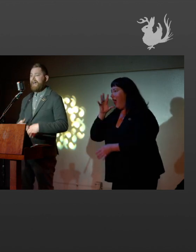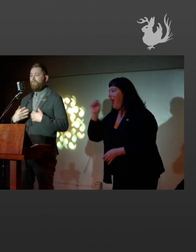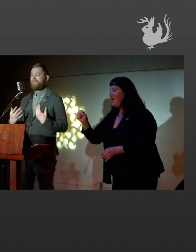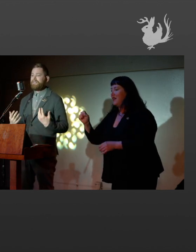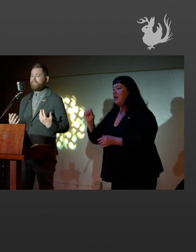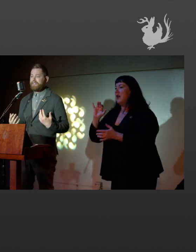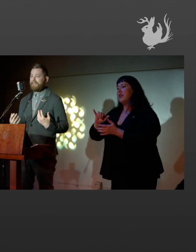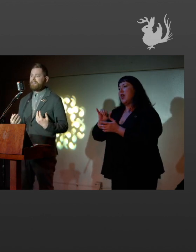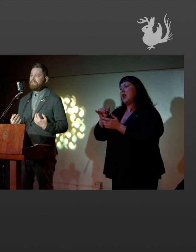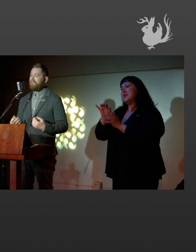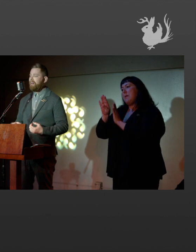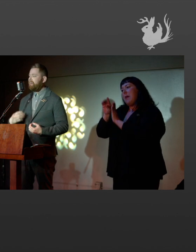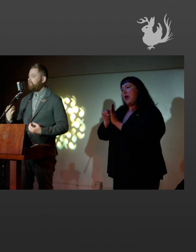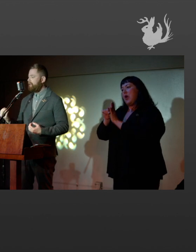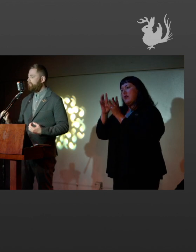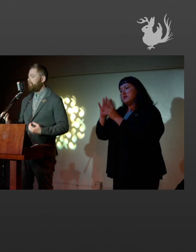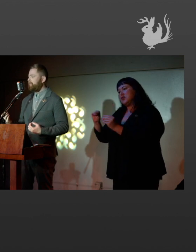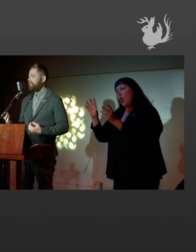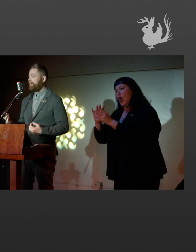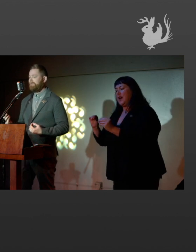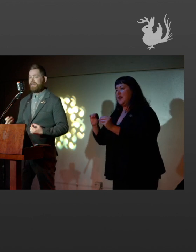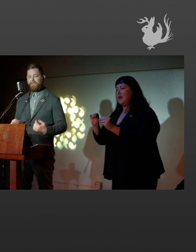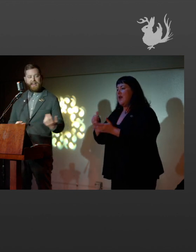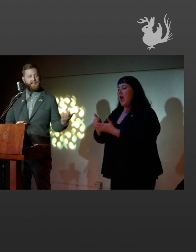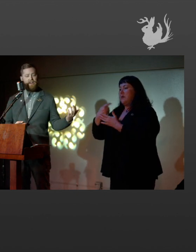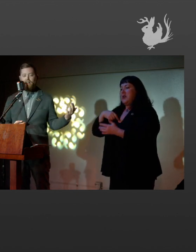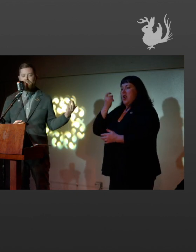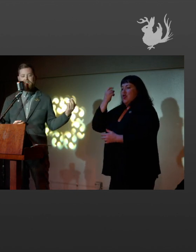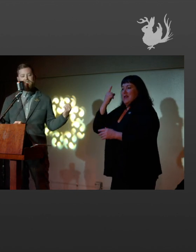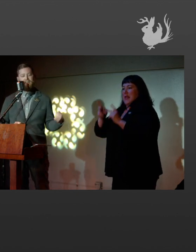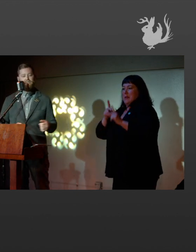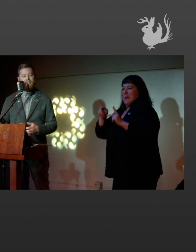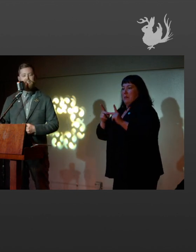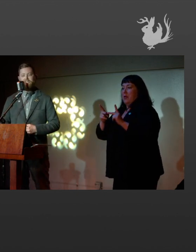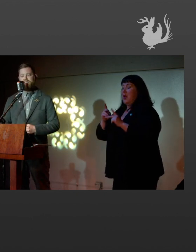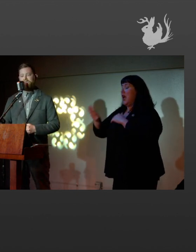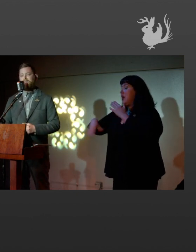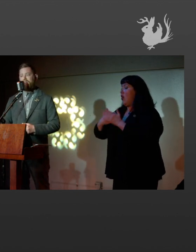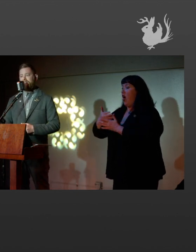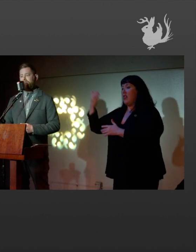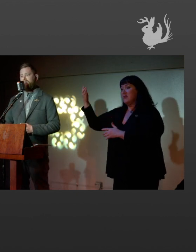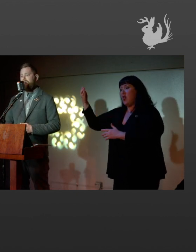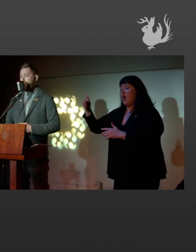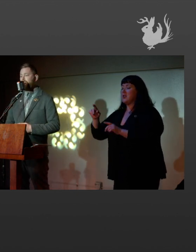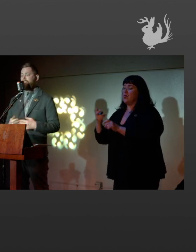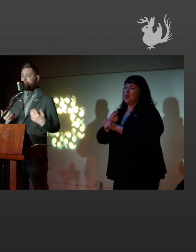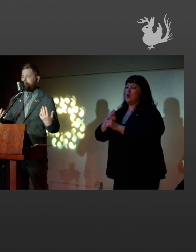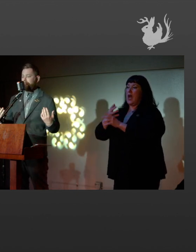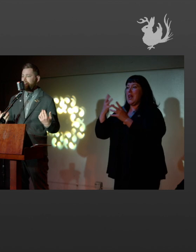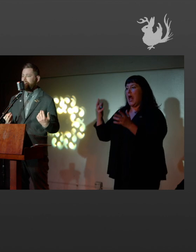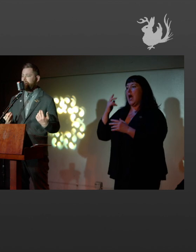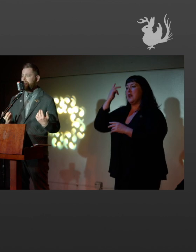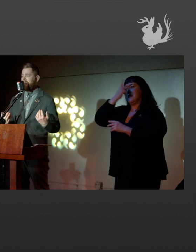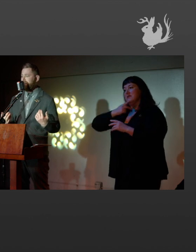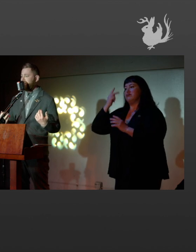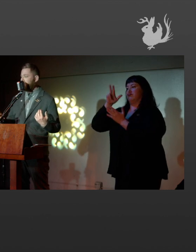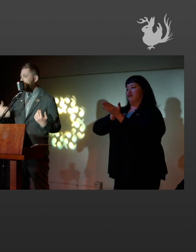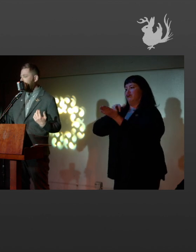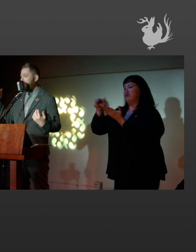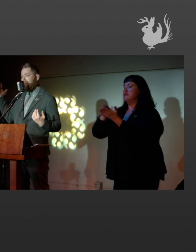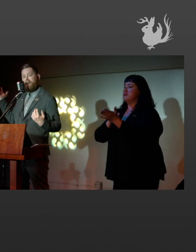help us understand the people that we're seeing. And in fact, in all of these talks, we largely use a lot of portraiture to